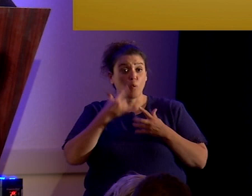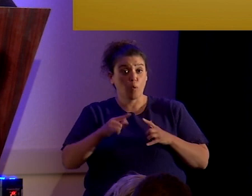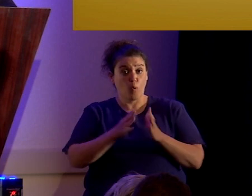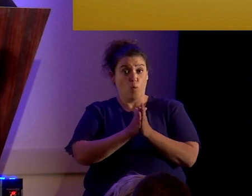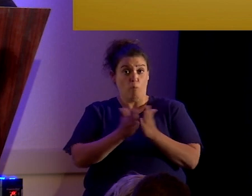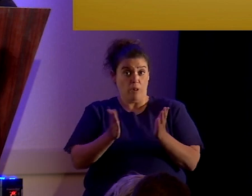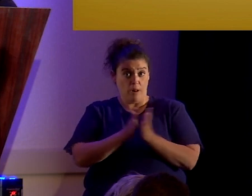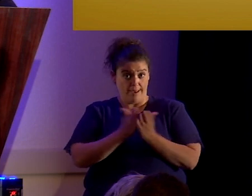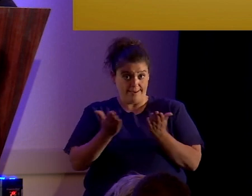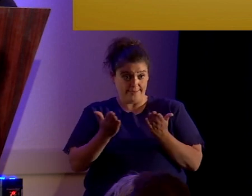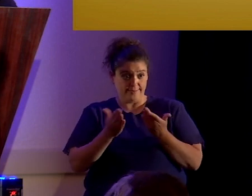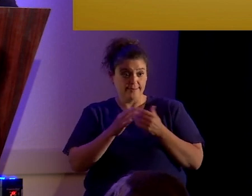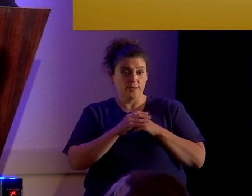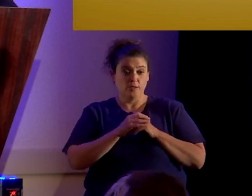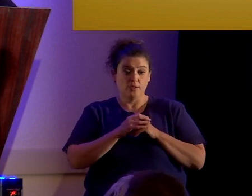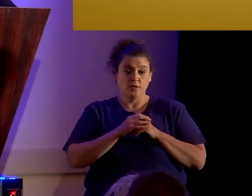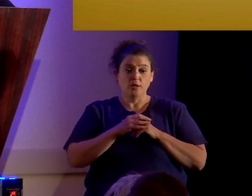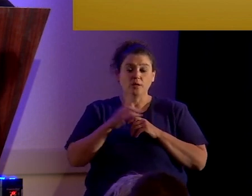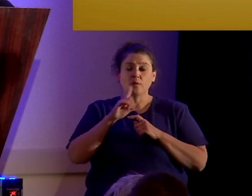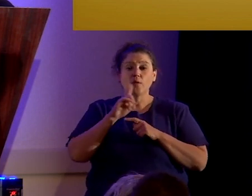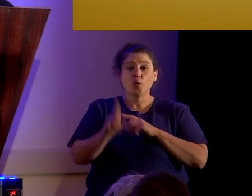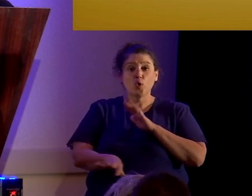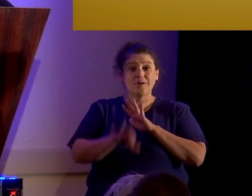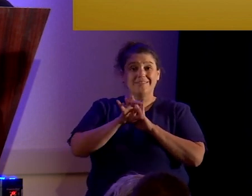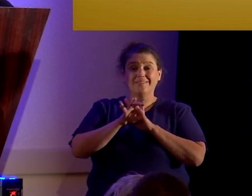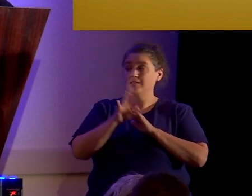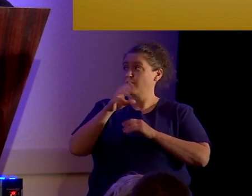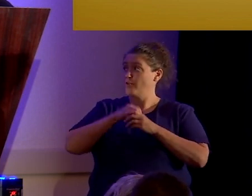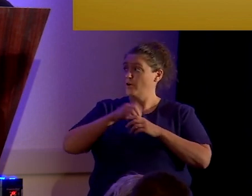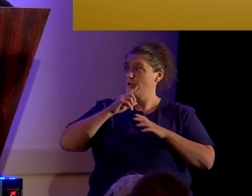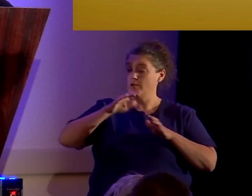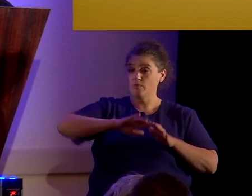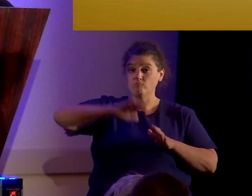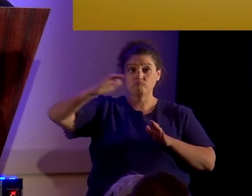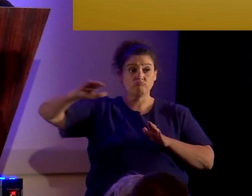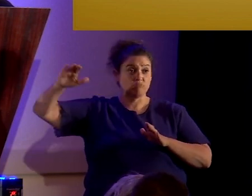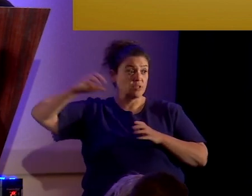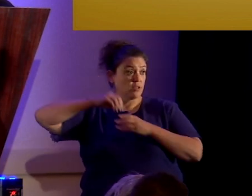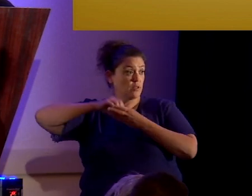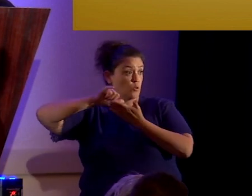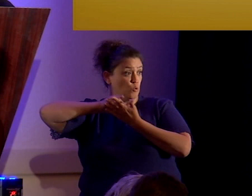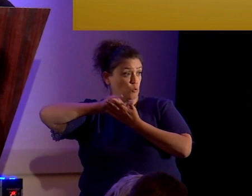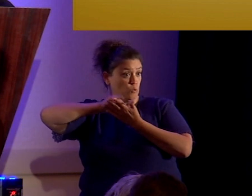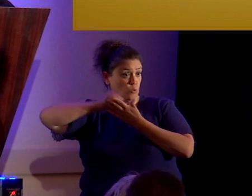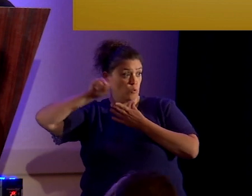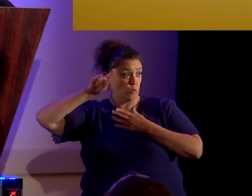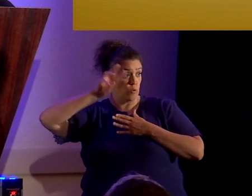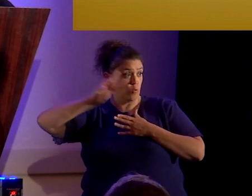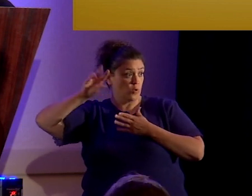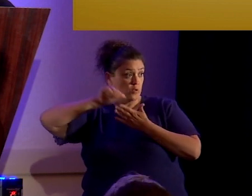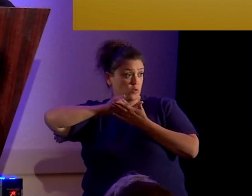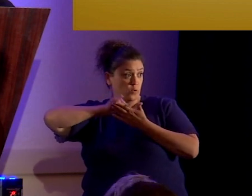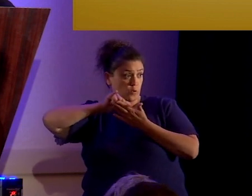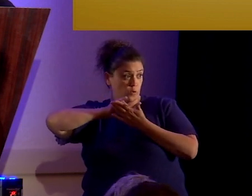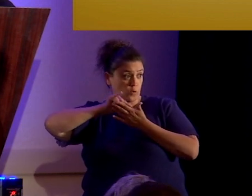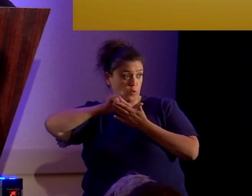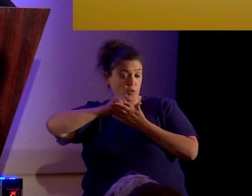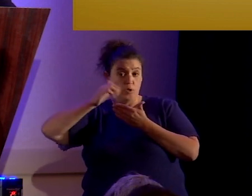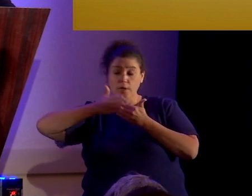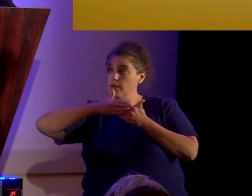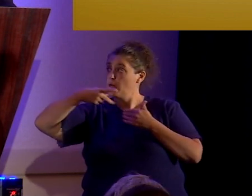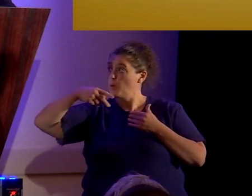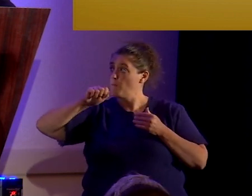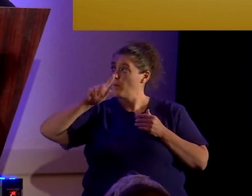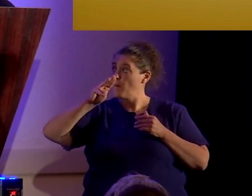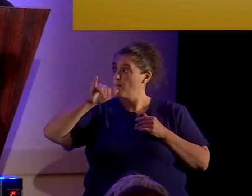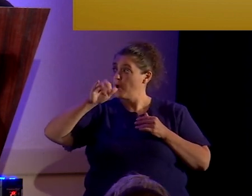which were, uh, discovered in this glacial drumlin in upstate New York or western New York, uh, near Palmyra.